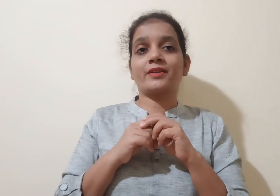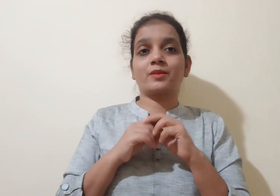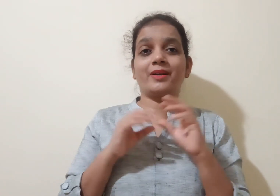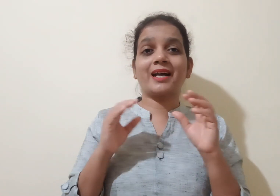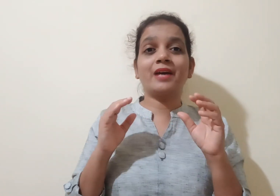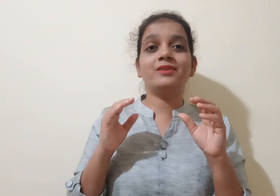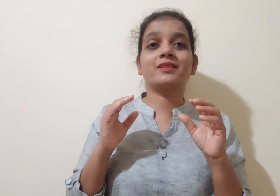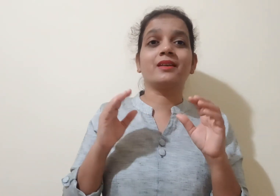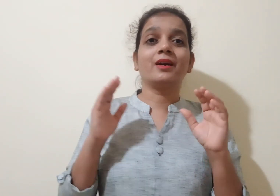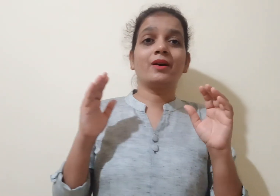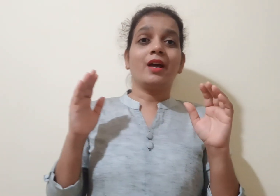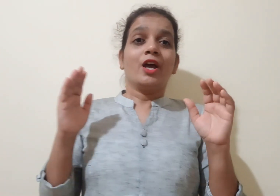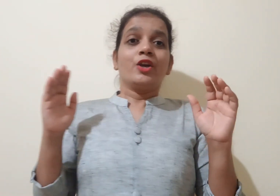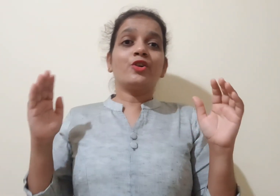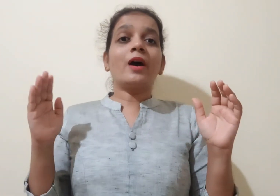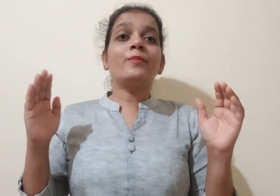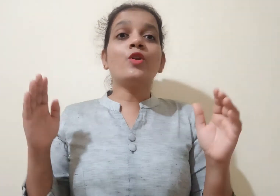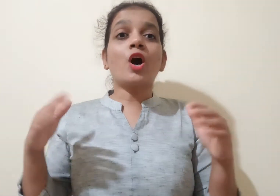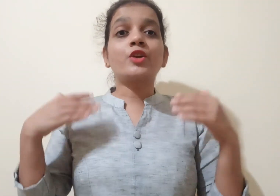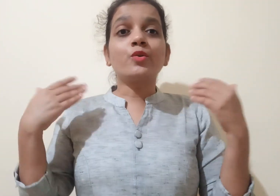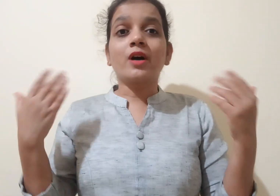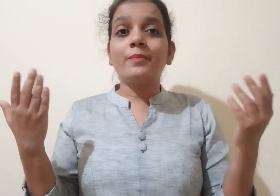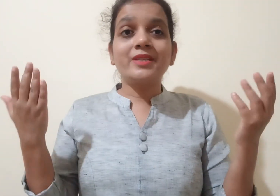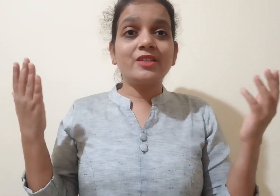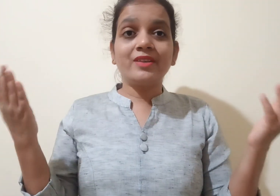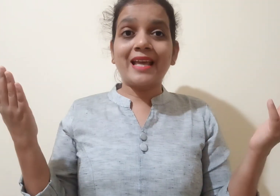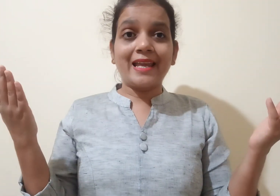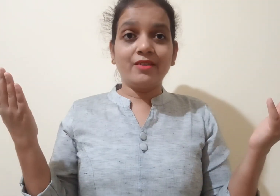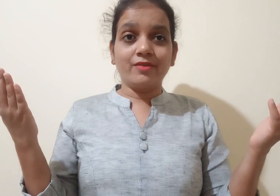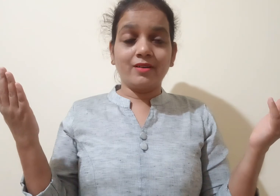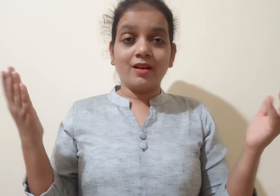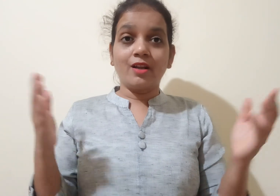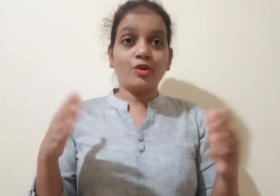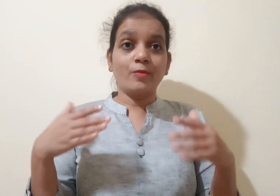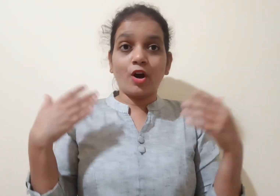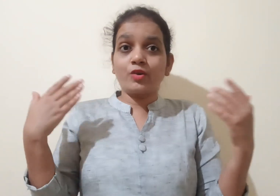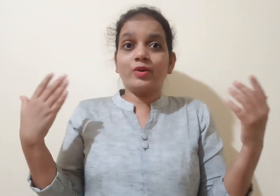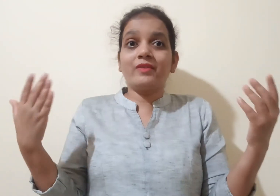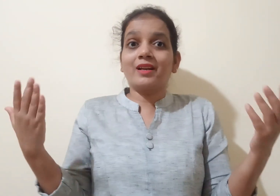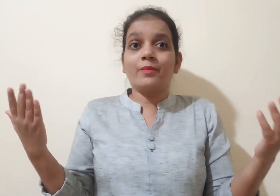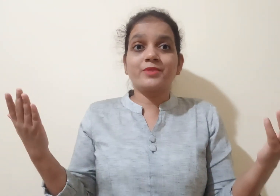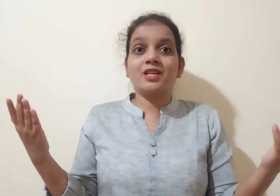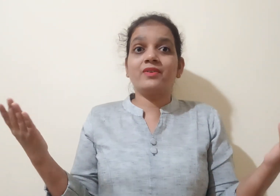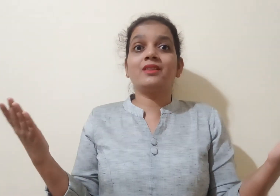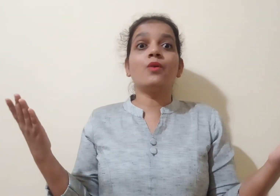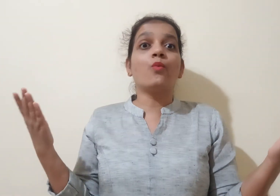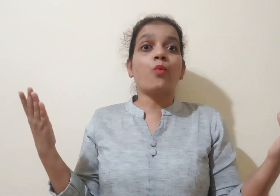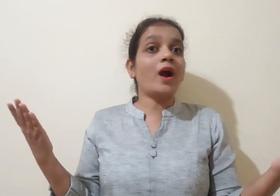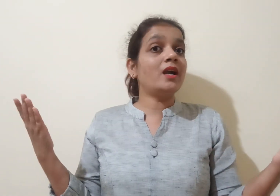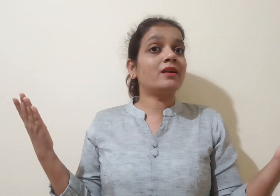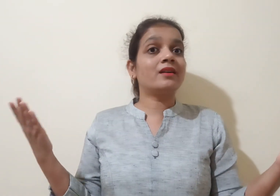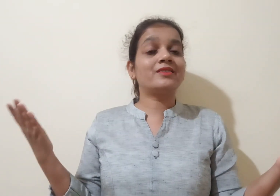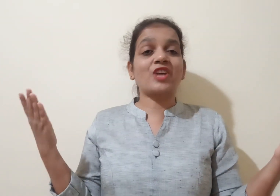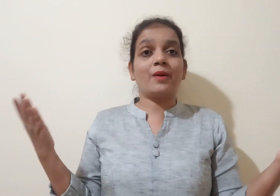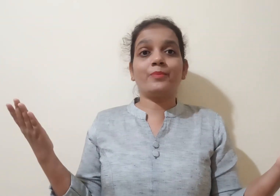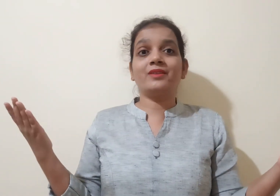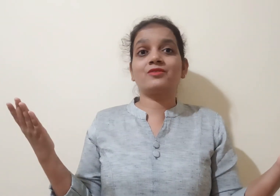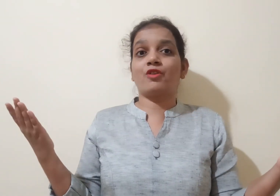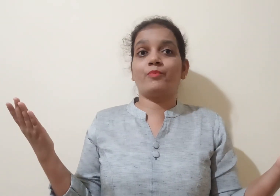betterment? I will say, you have not to compete with anyone. You have not to even compete with the world champions of